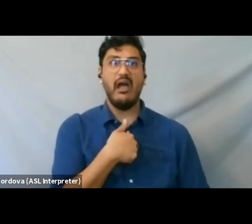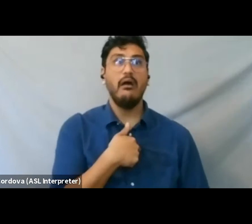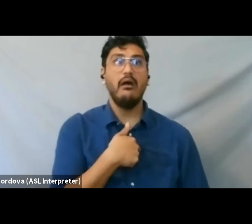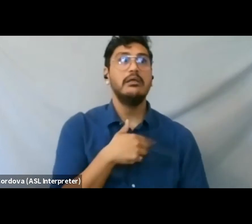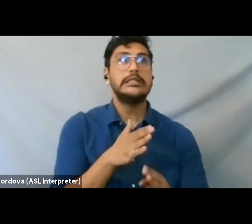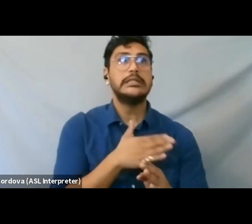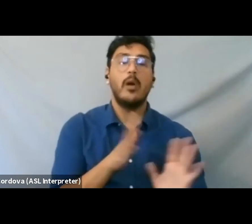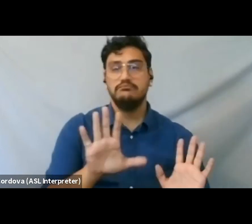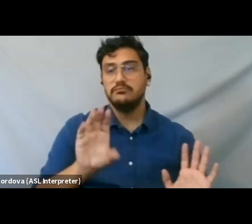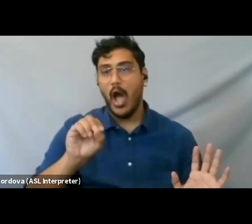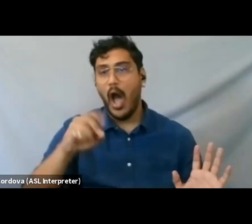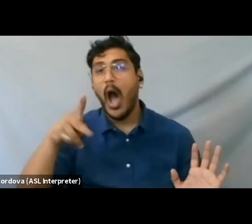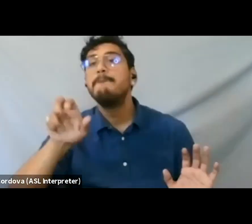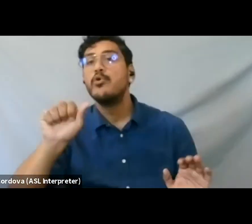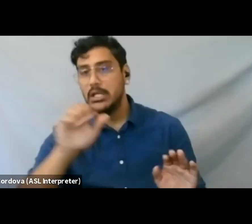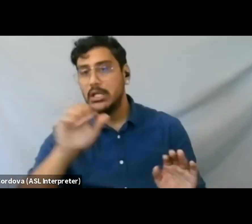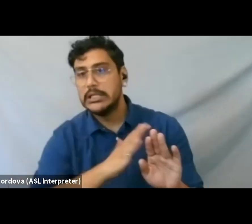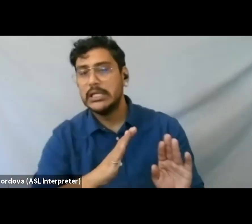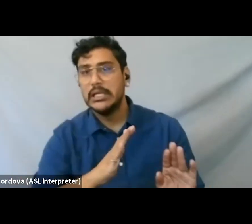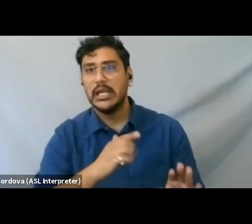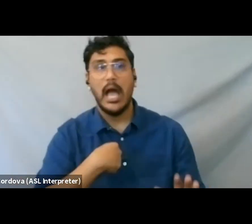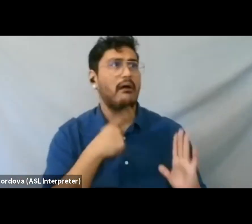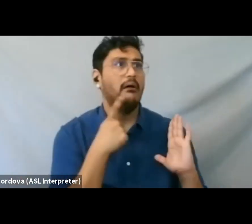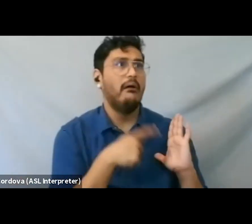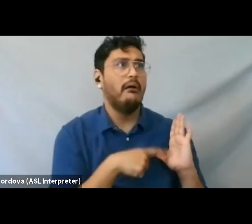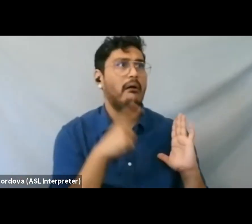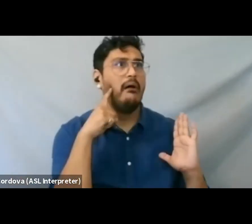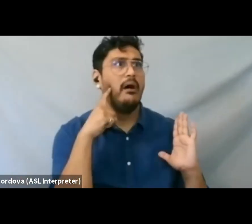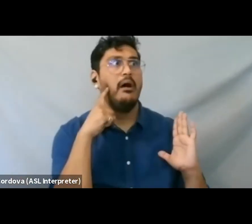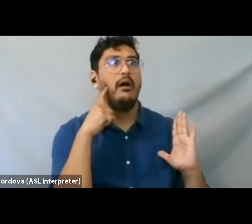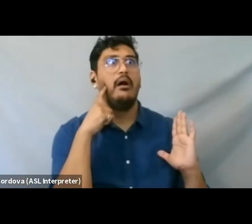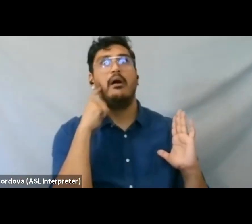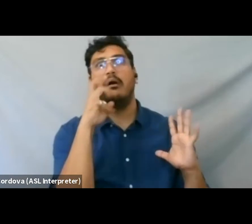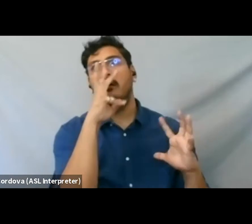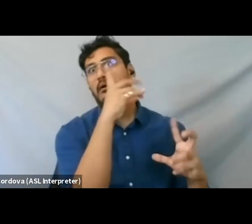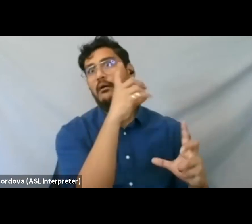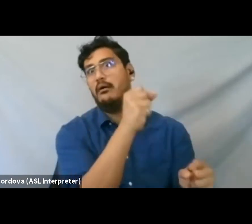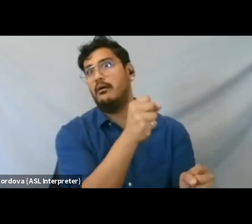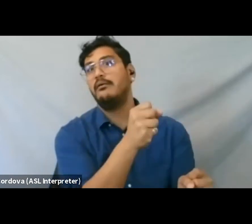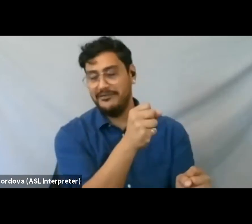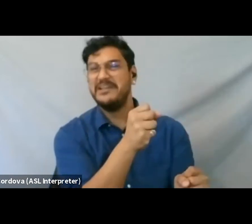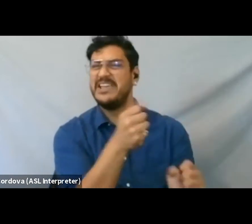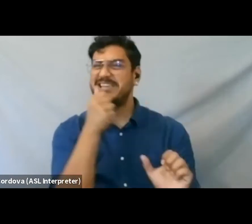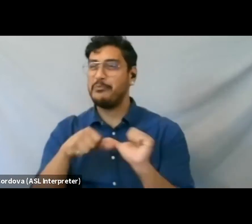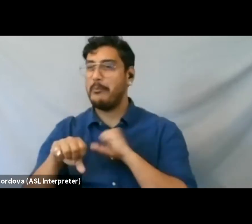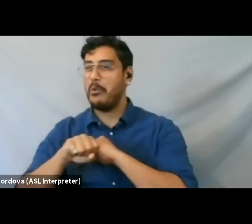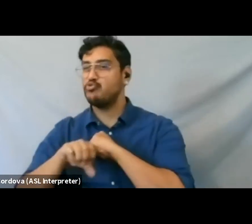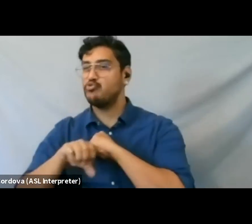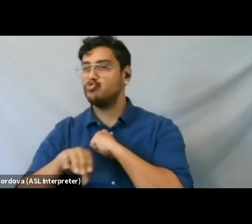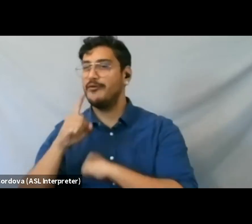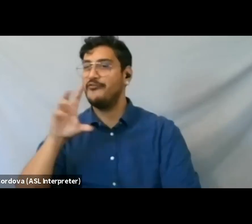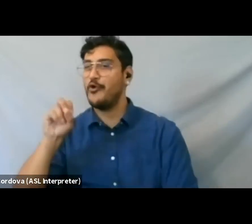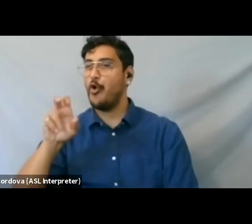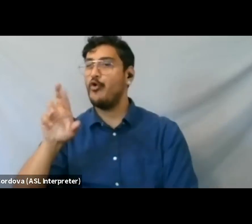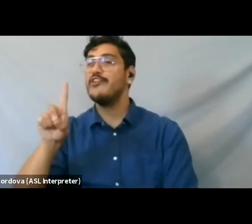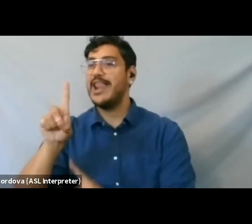operatic singing, and I was done. You know? And I remember the brochure for Oberlin. It said it had a picture